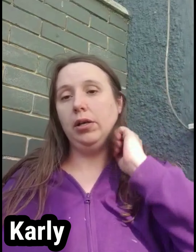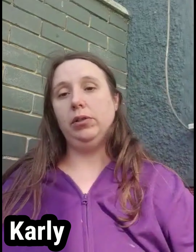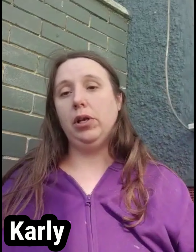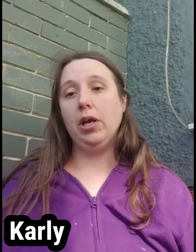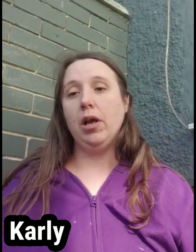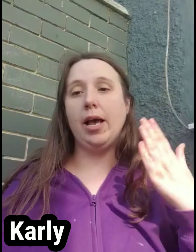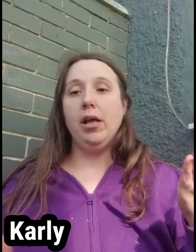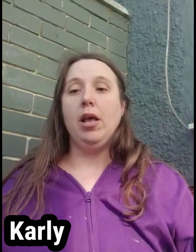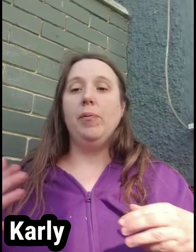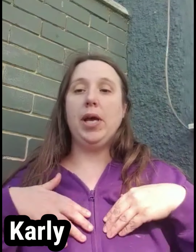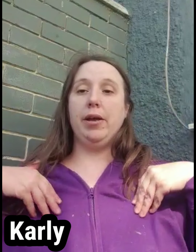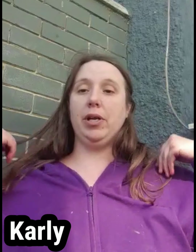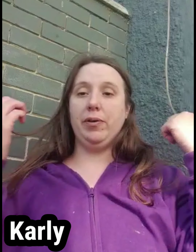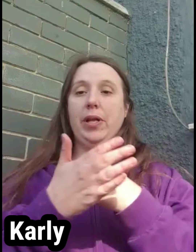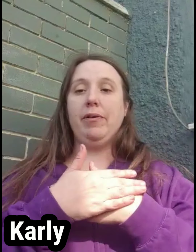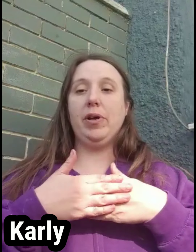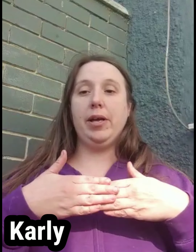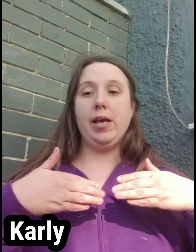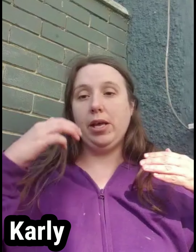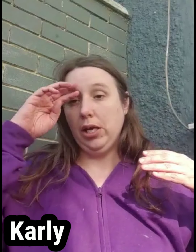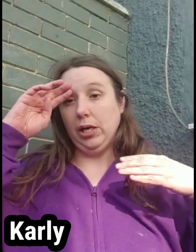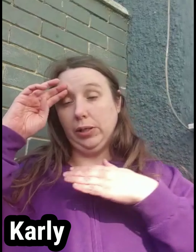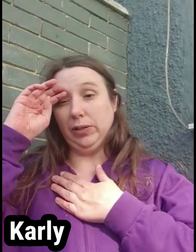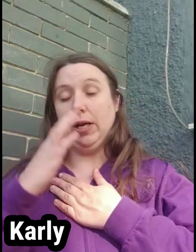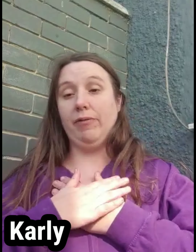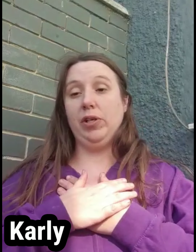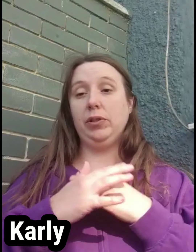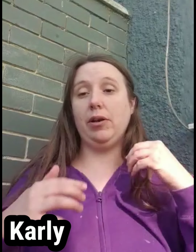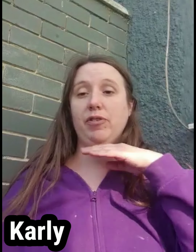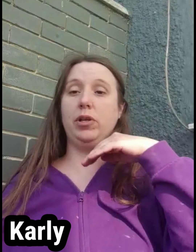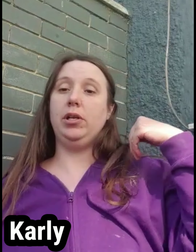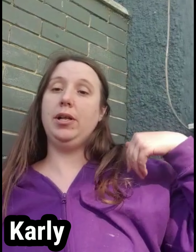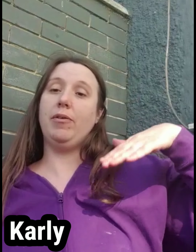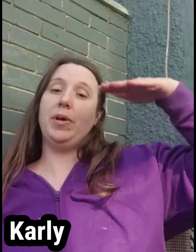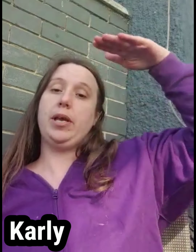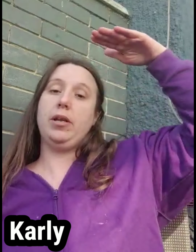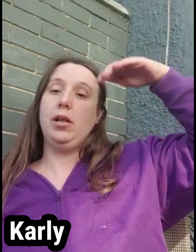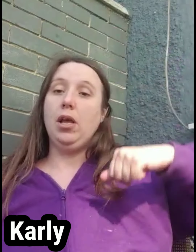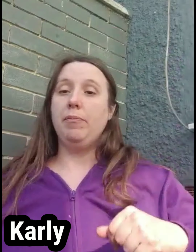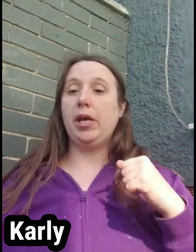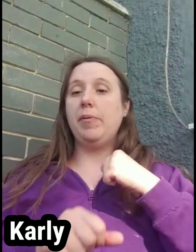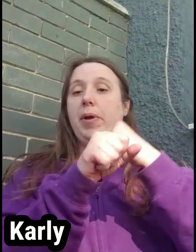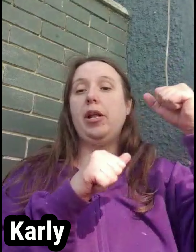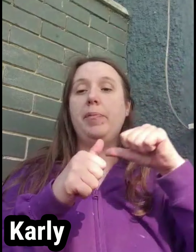And it feels that always, love's enough for us growing Make a better